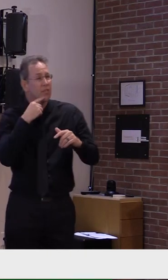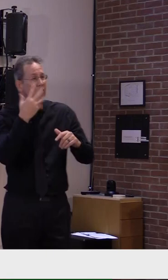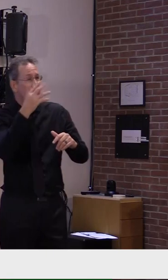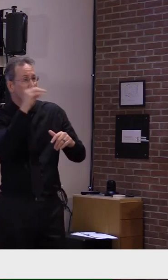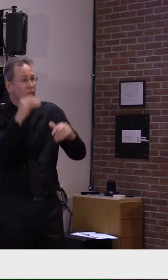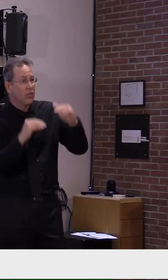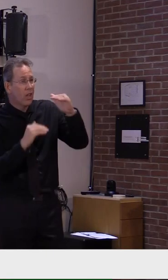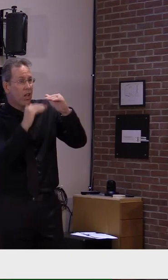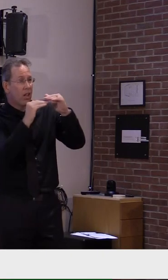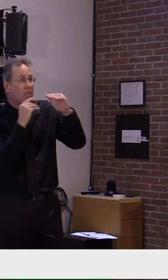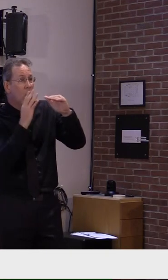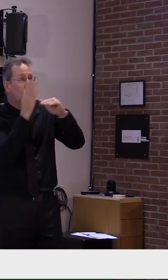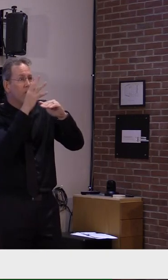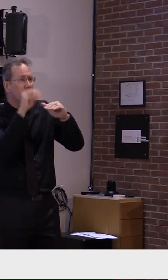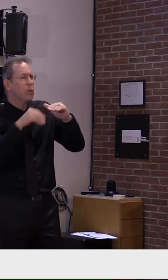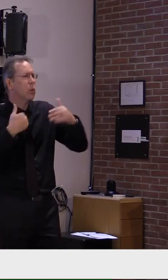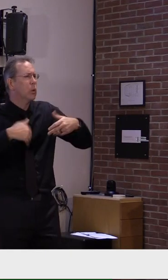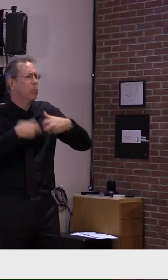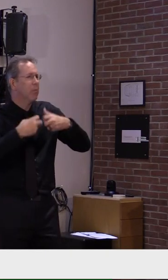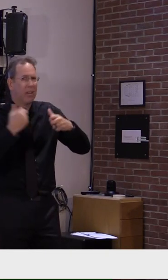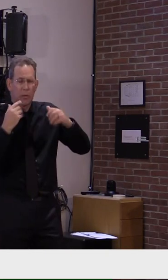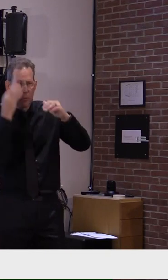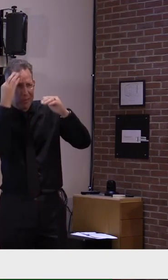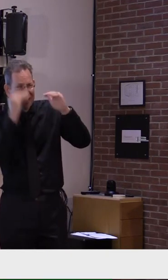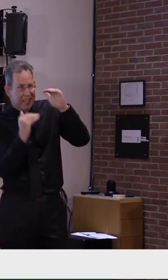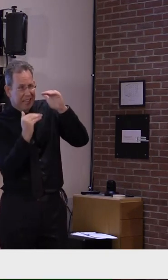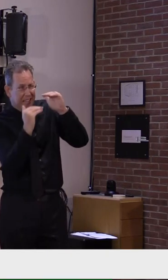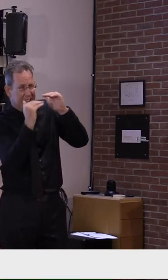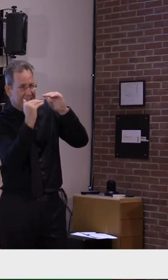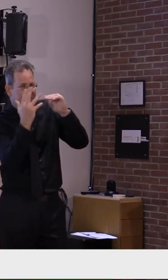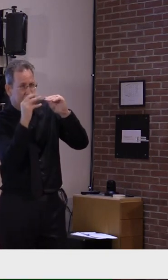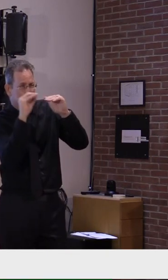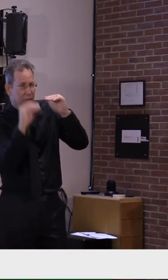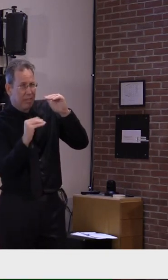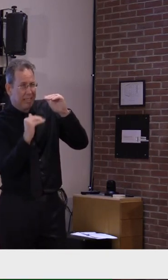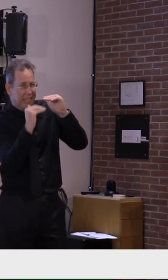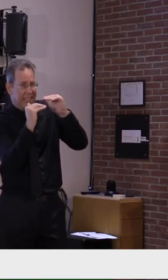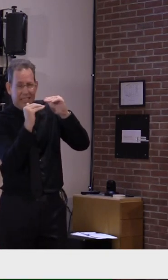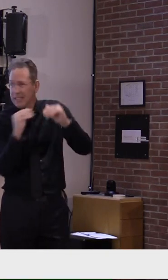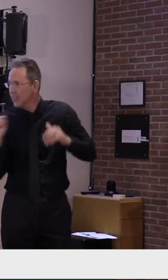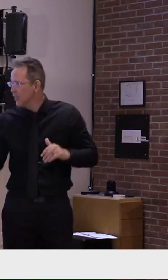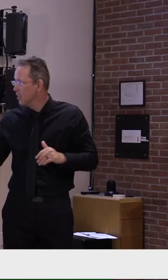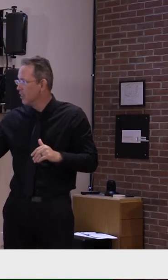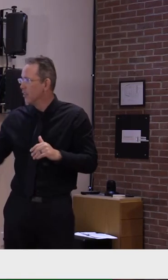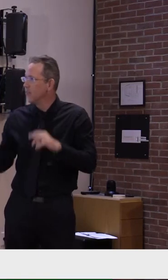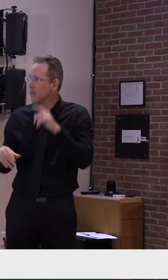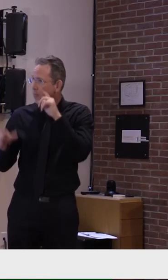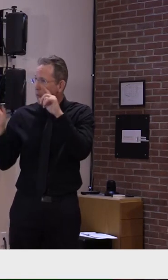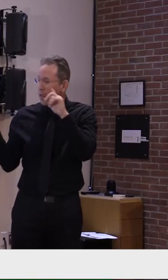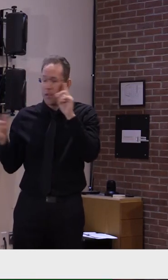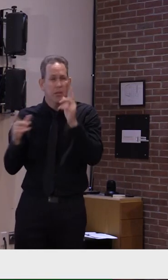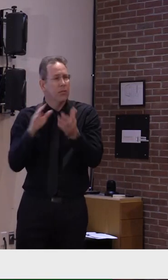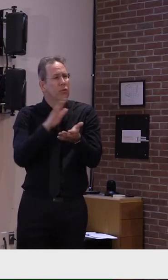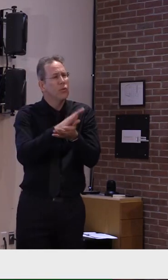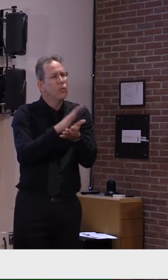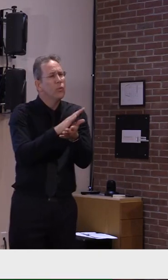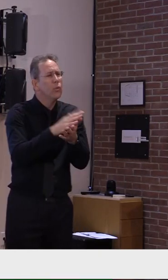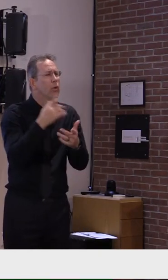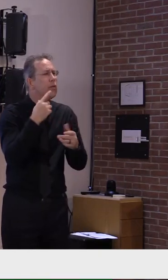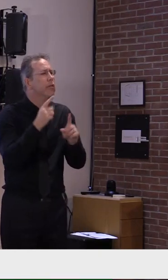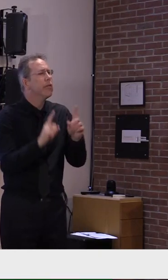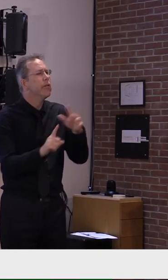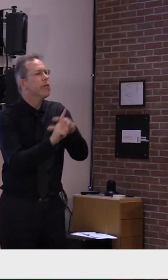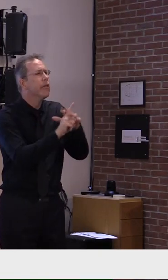very briefly, a couple of updates on higher ed and on K through 12. Starting with K through 12, you'll see that here in